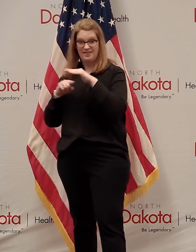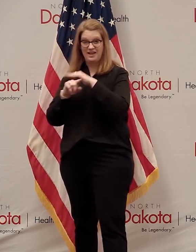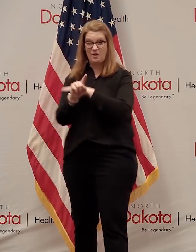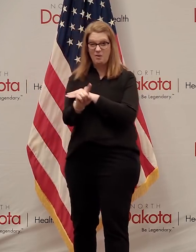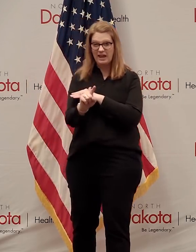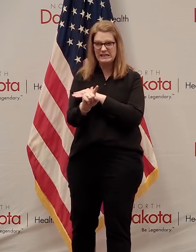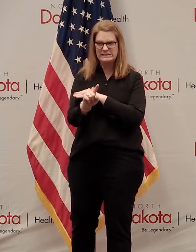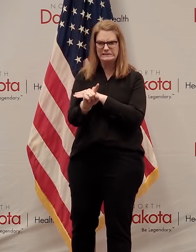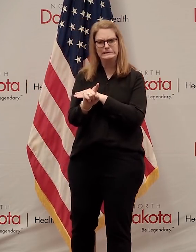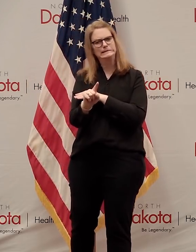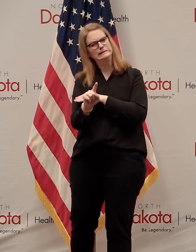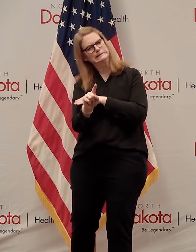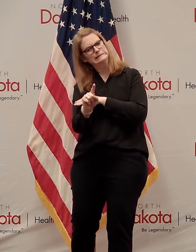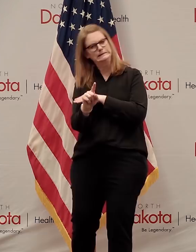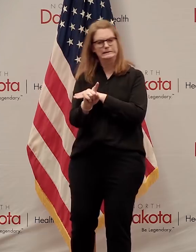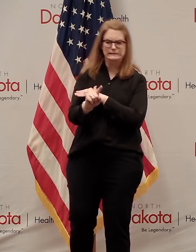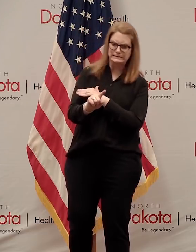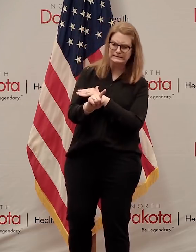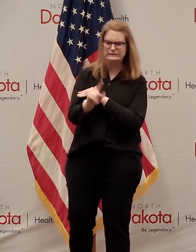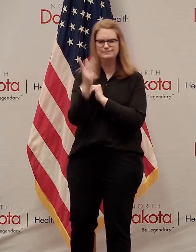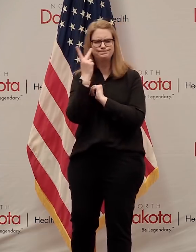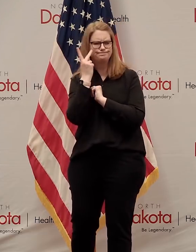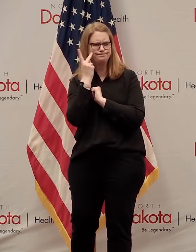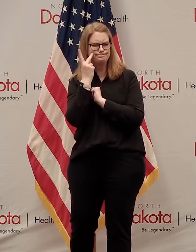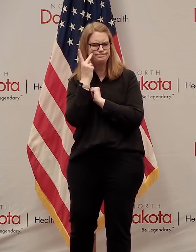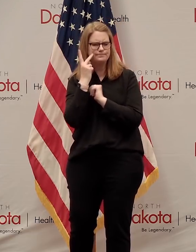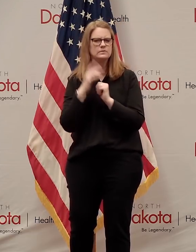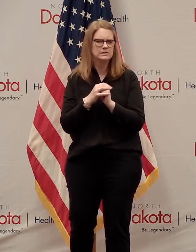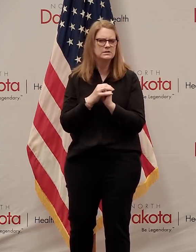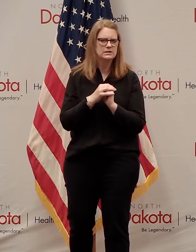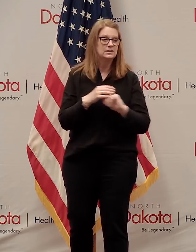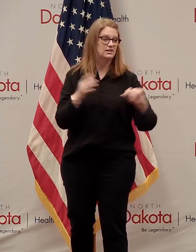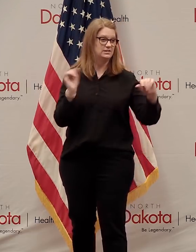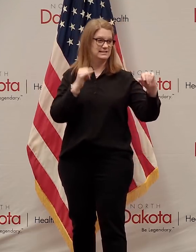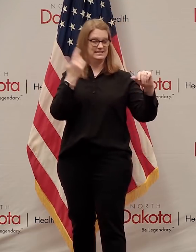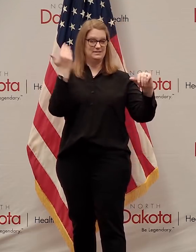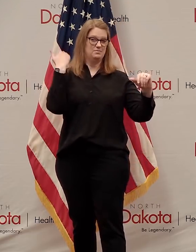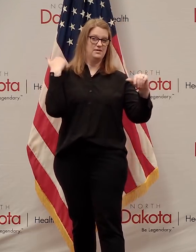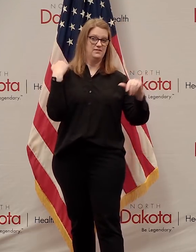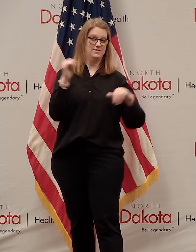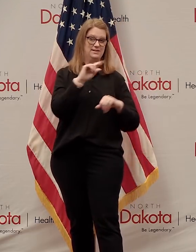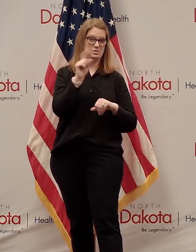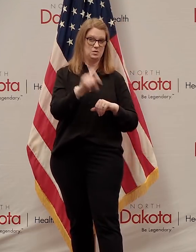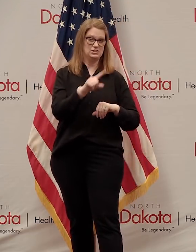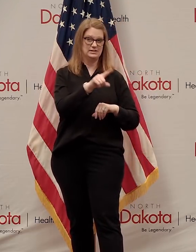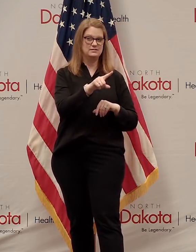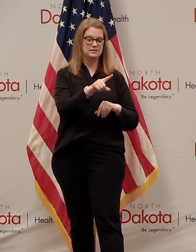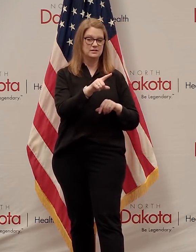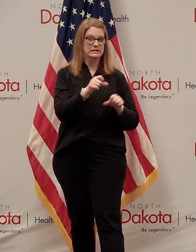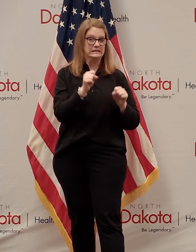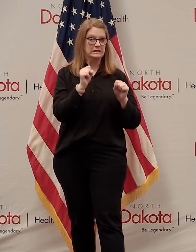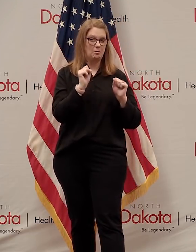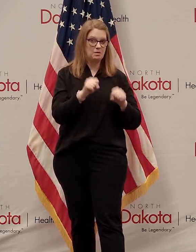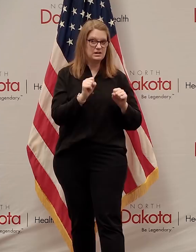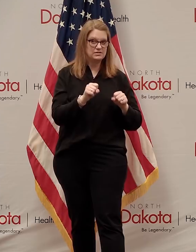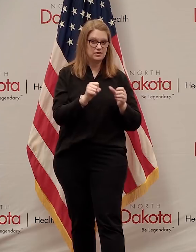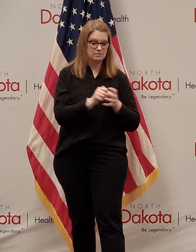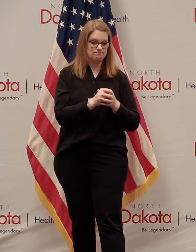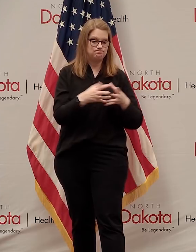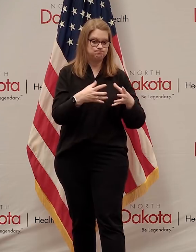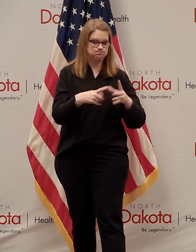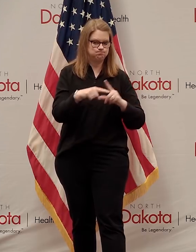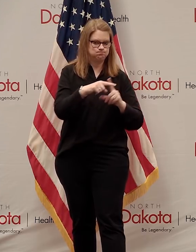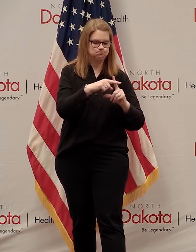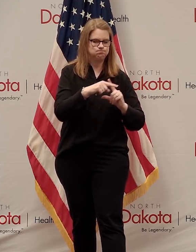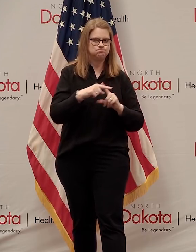that's something we're going to have to take a look at, because we're trying to, as was just in the previous question, we know that we've got the potential for outbreaks in